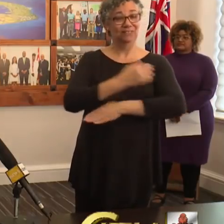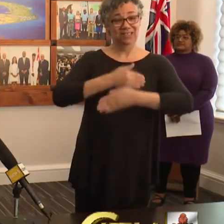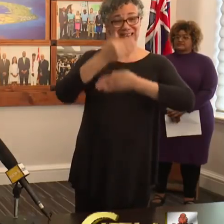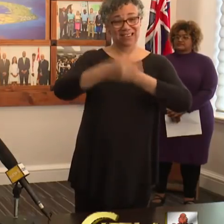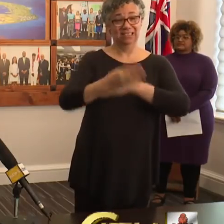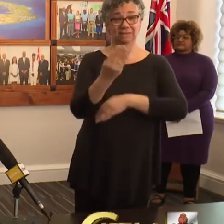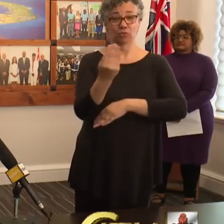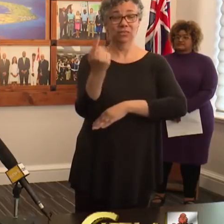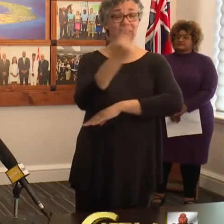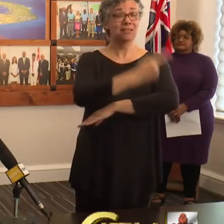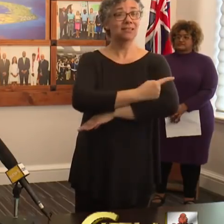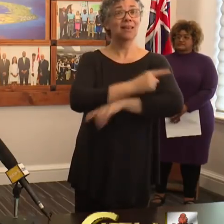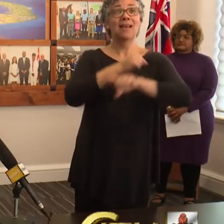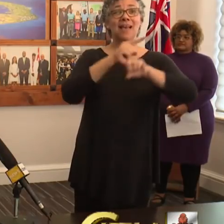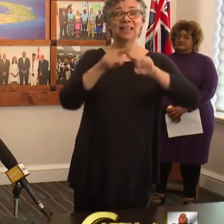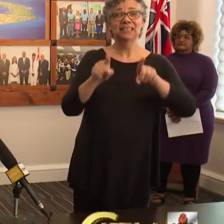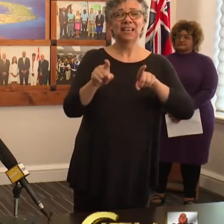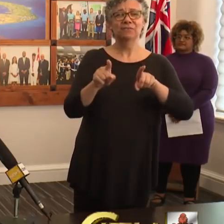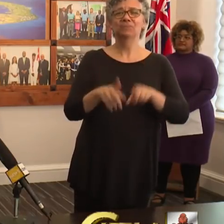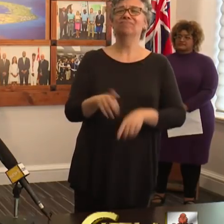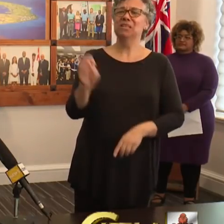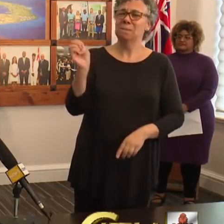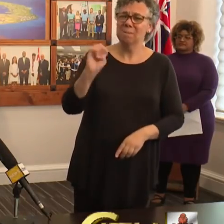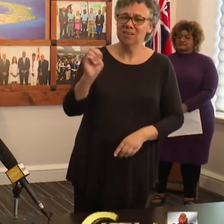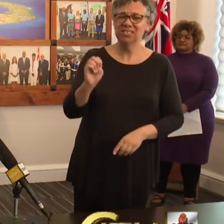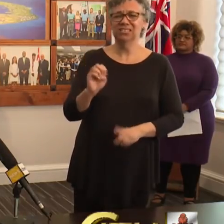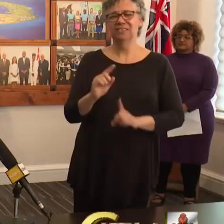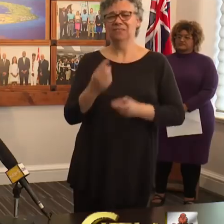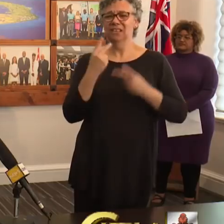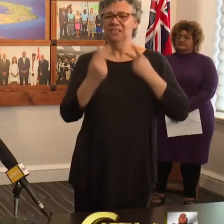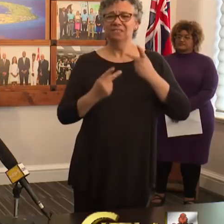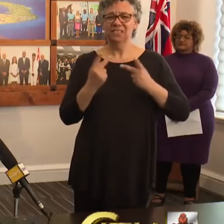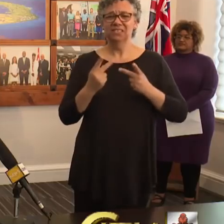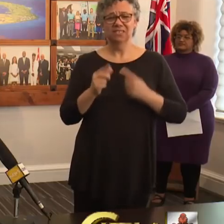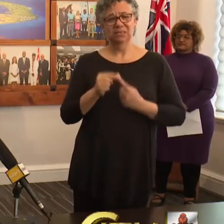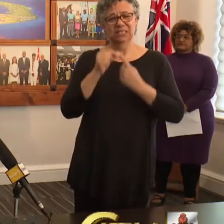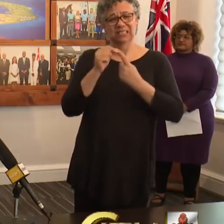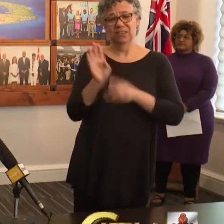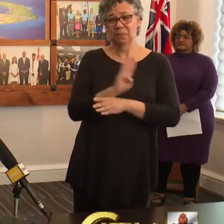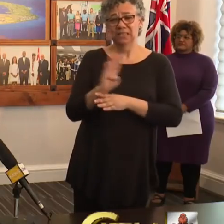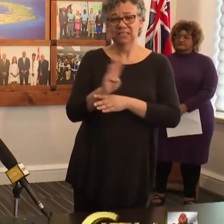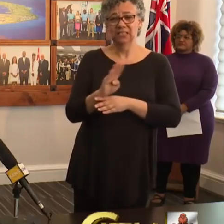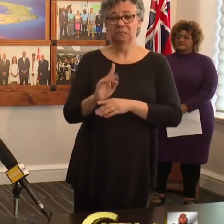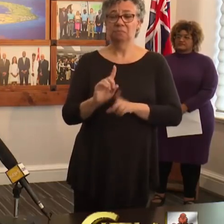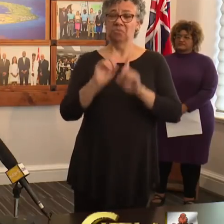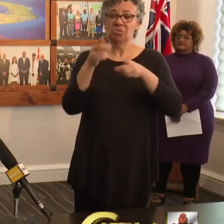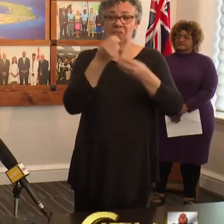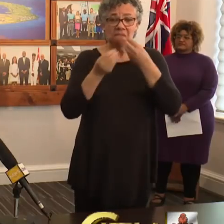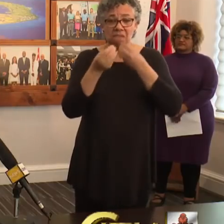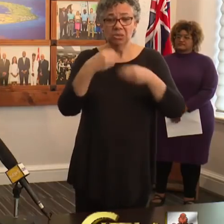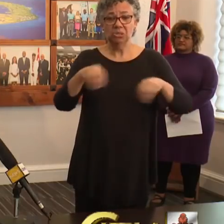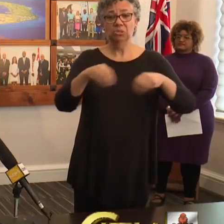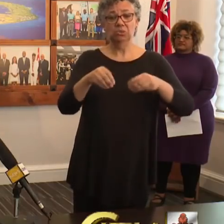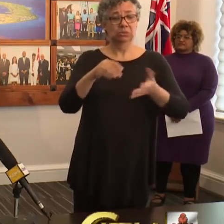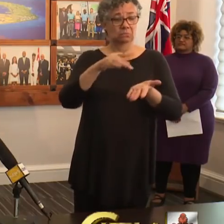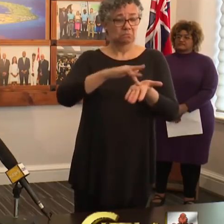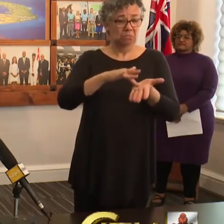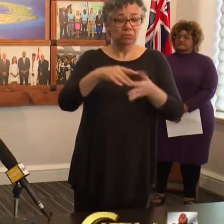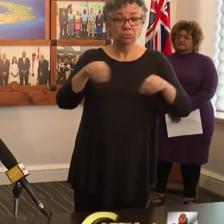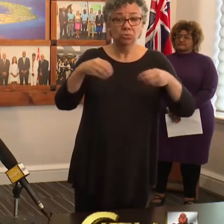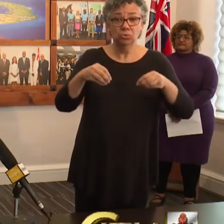days, except for essential visits to permitted businesses, for example, grocery stores and pharmacies,